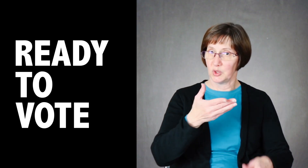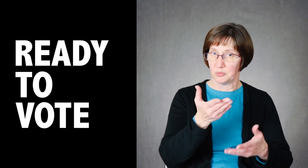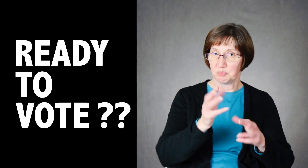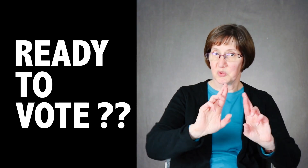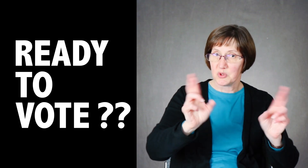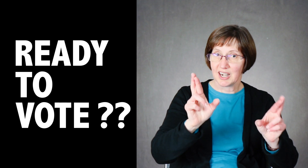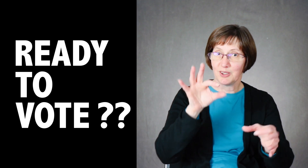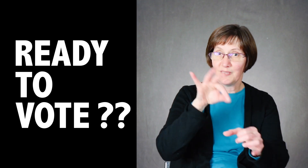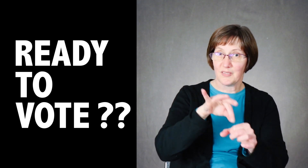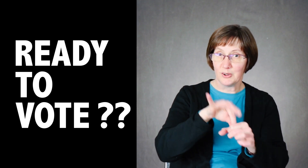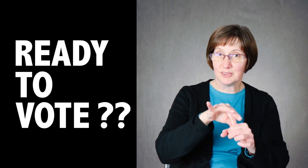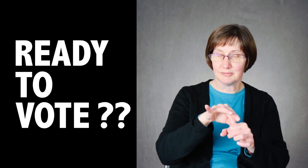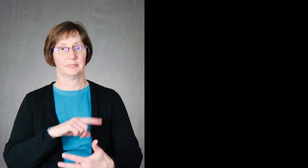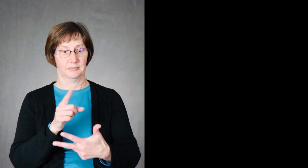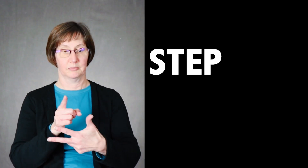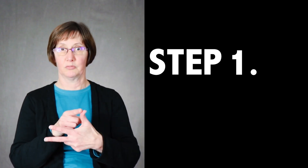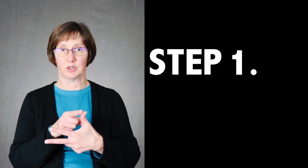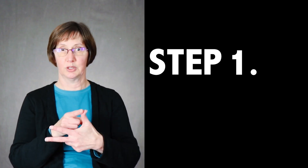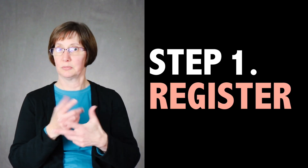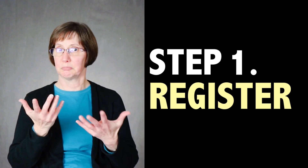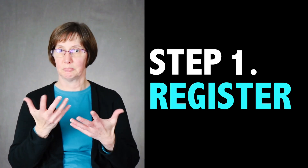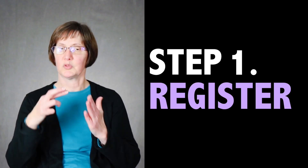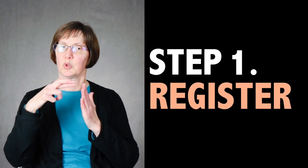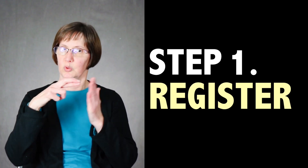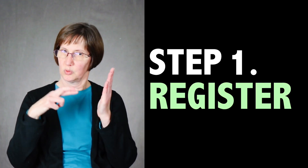Ready to vote? Step 1. Register.